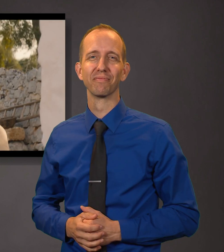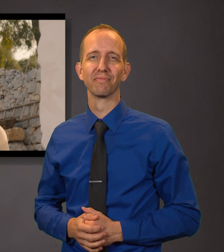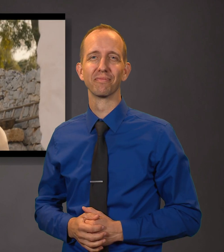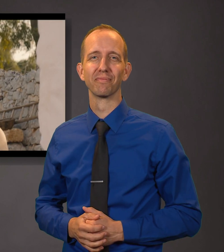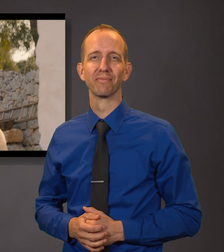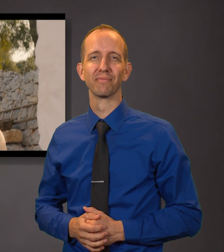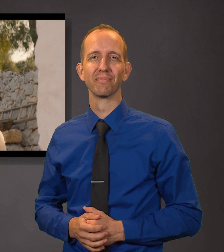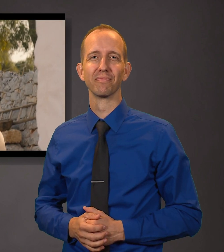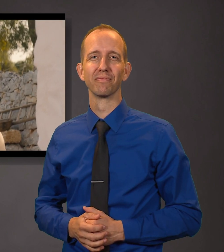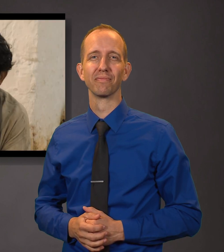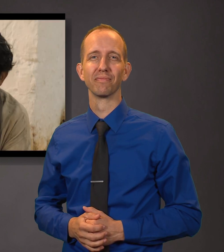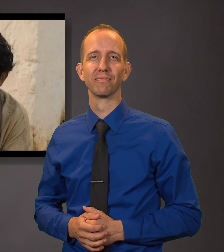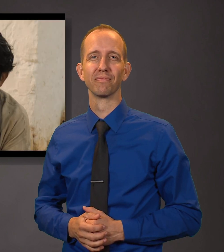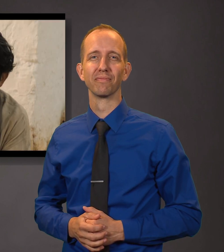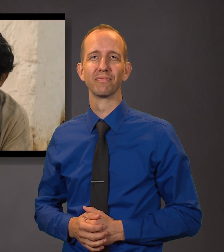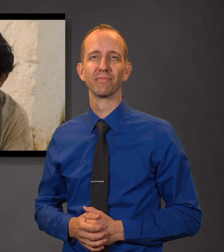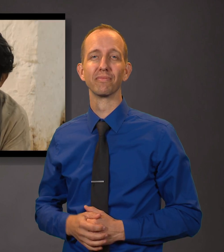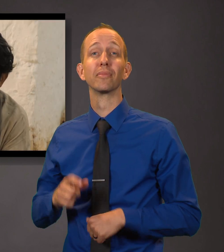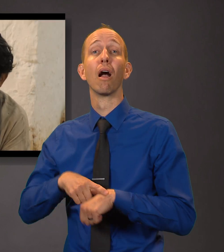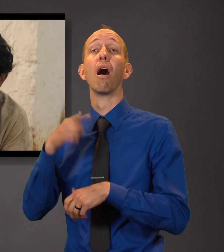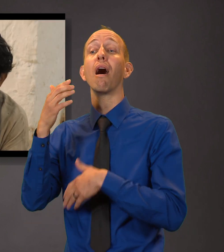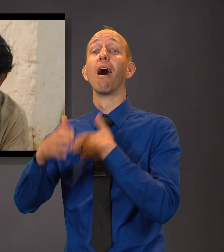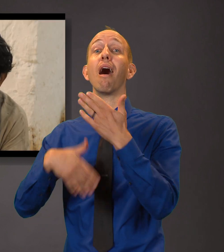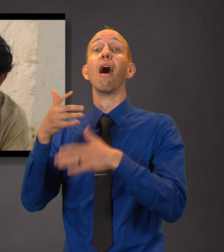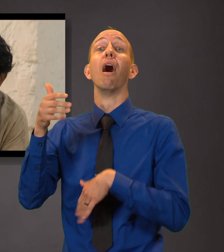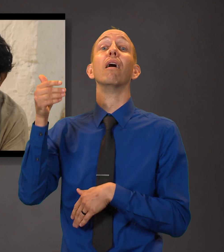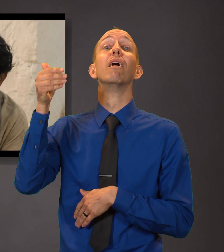Come, let us go labor again in the vineyard.